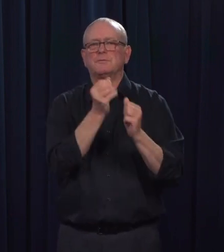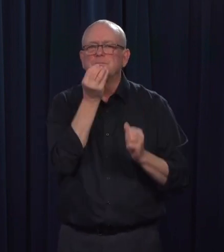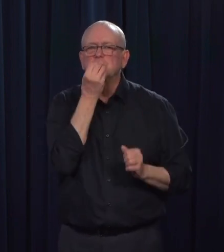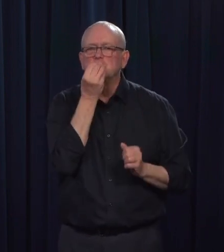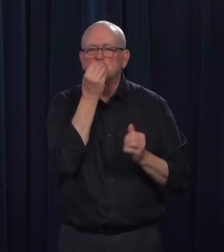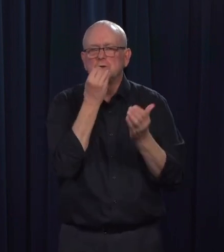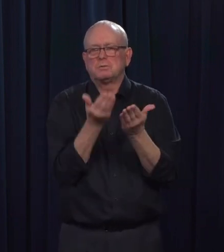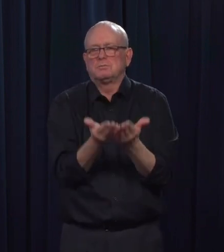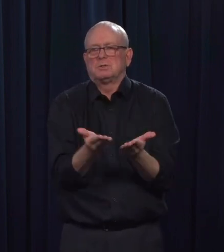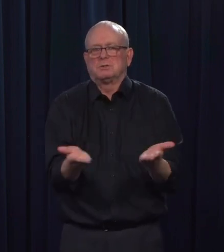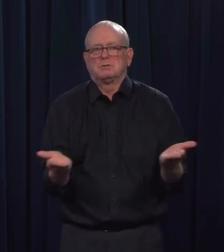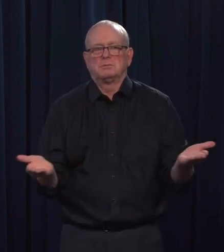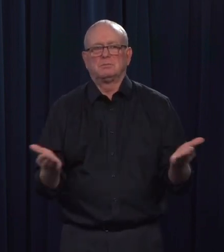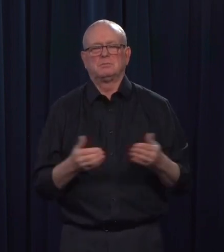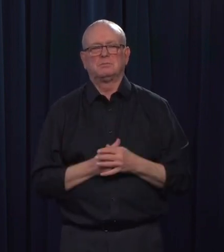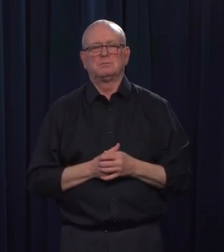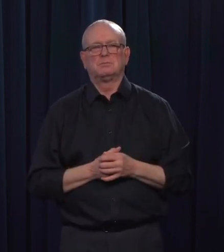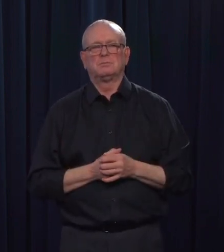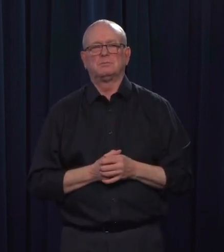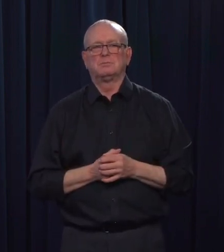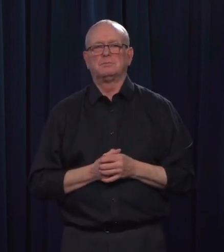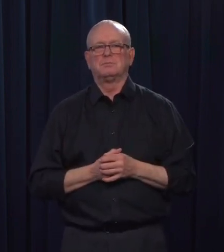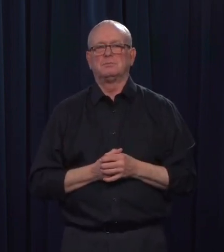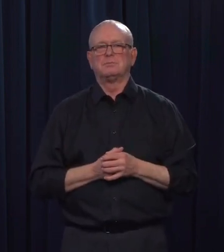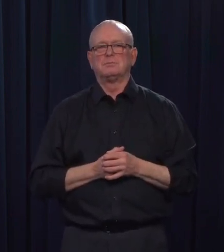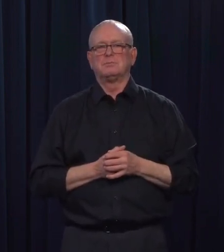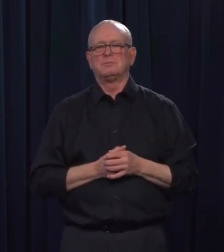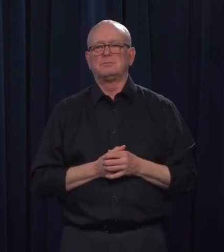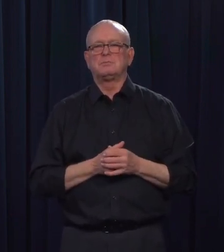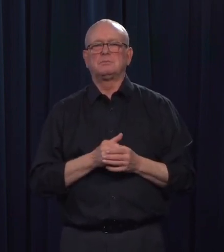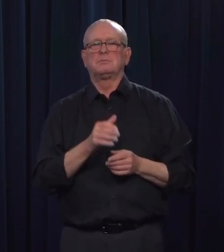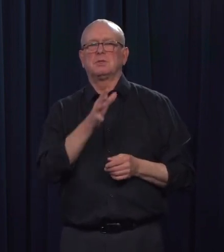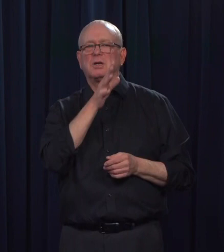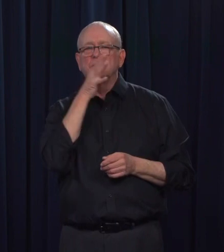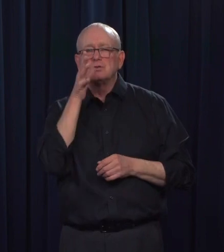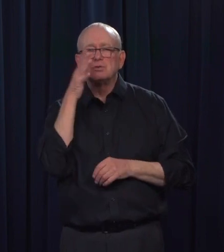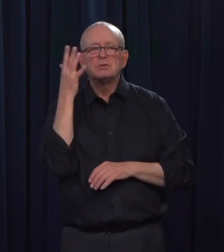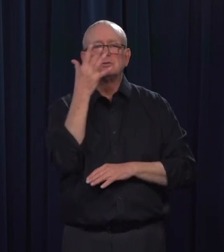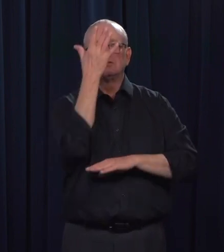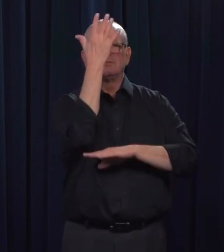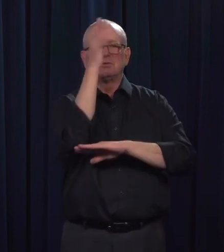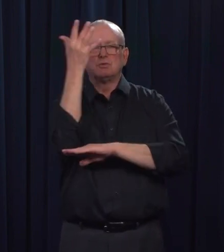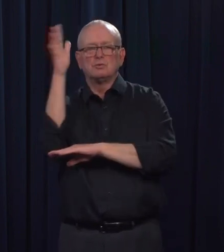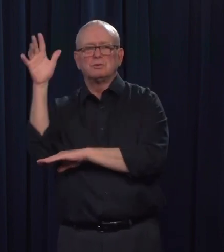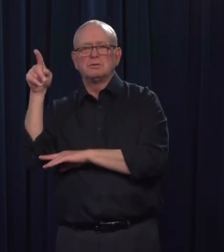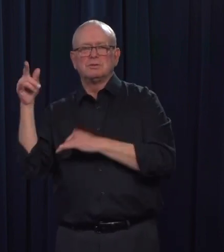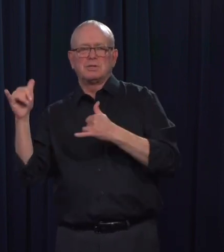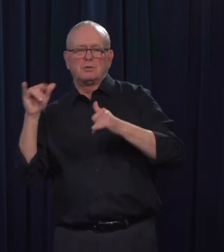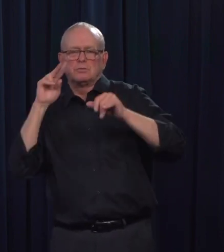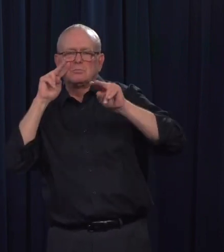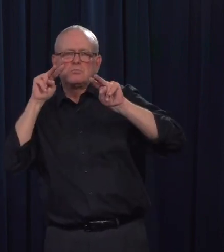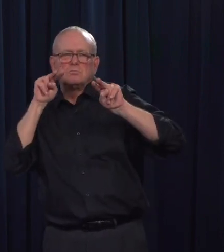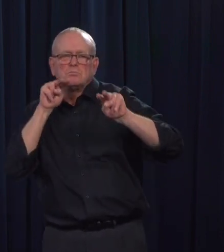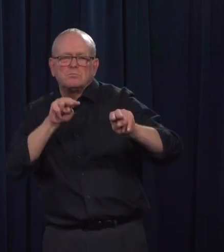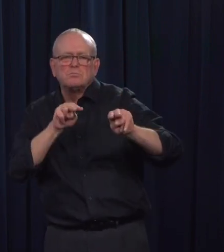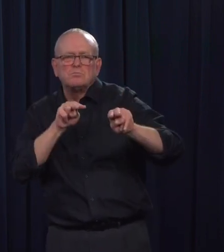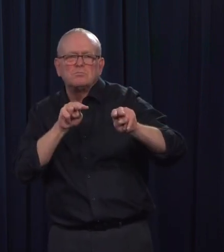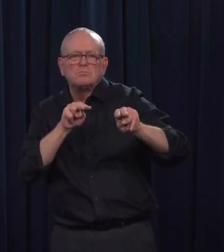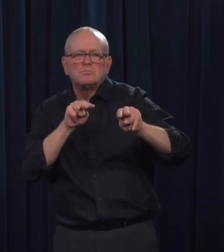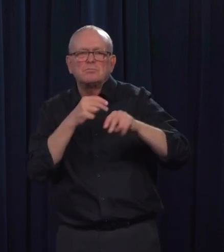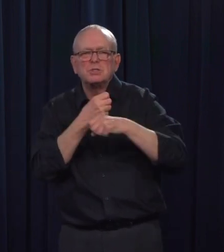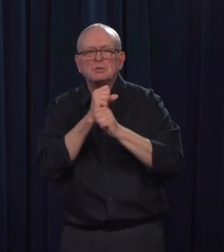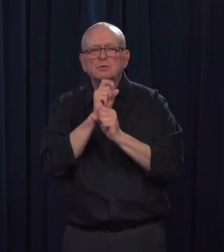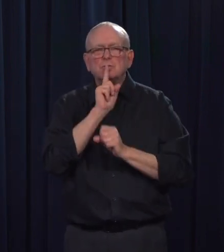mentioned, Agricultural and Forestry is closely monitoring the food supply through its government and many industrial contacts.